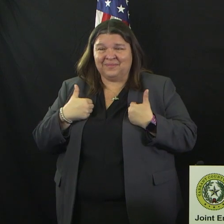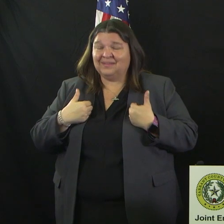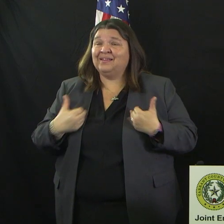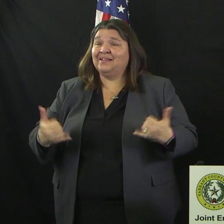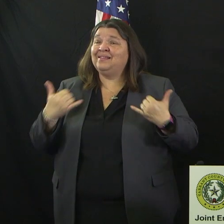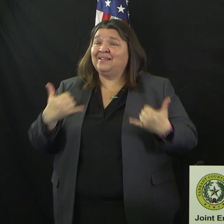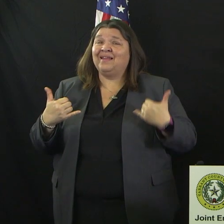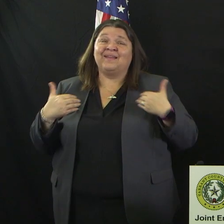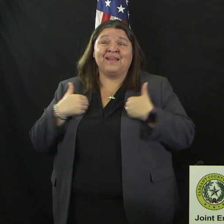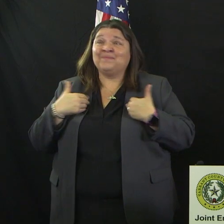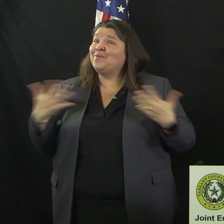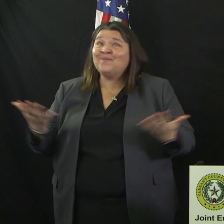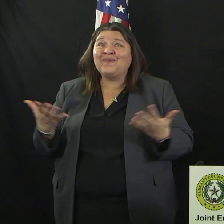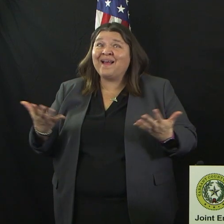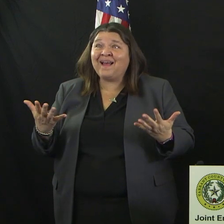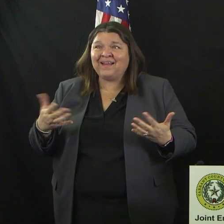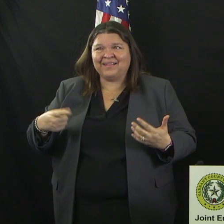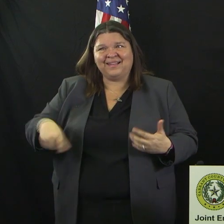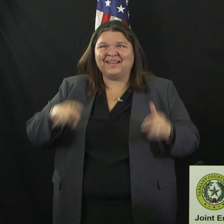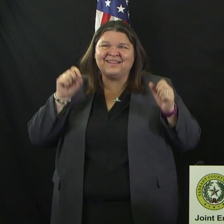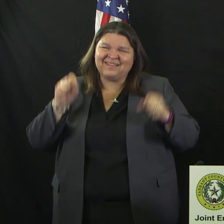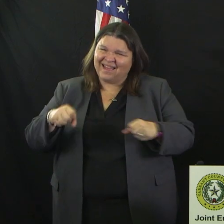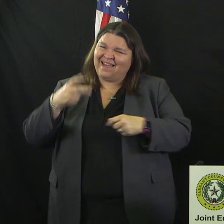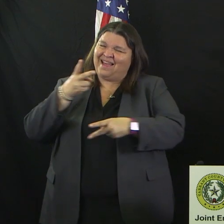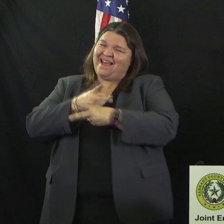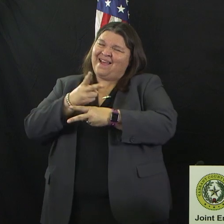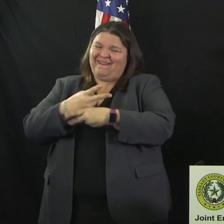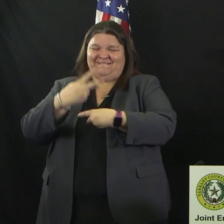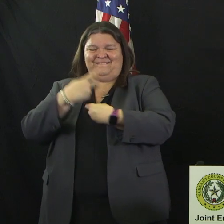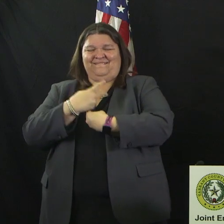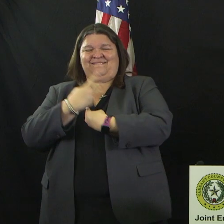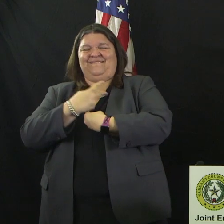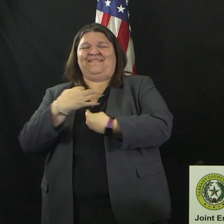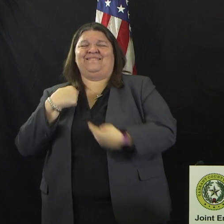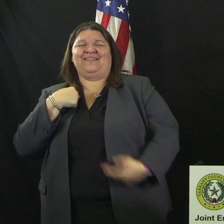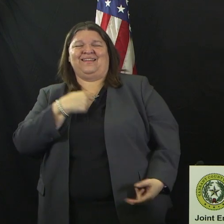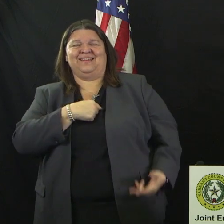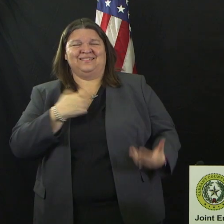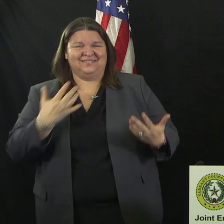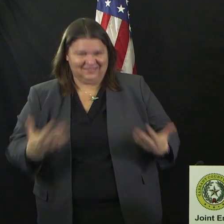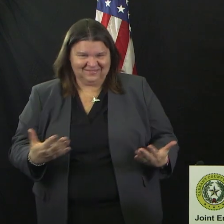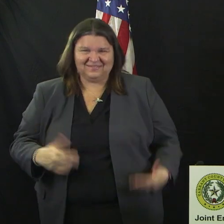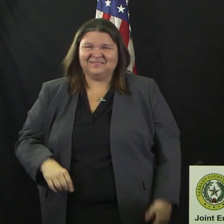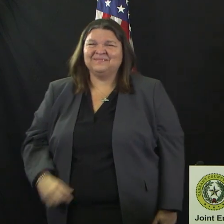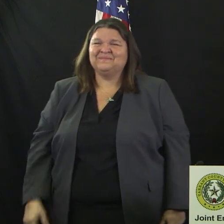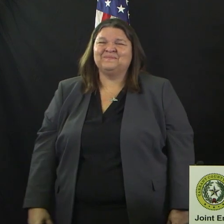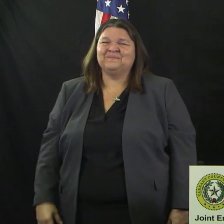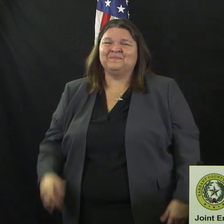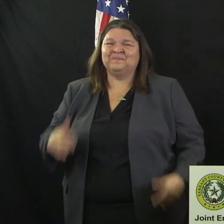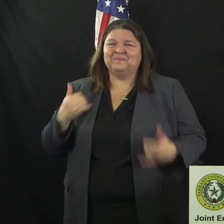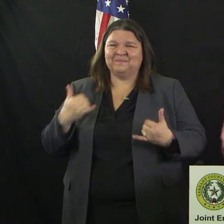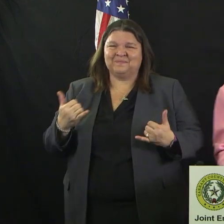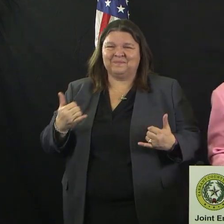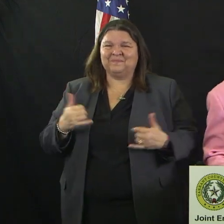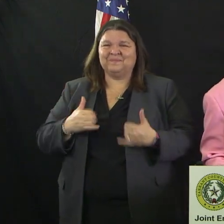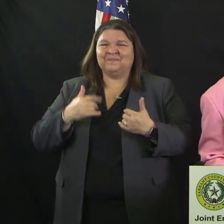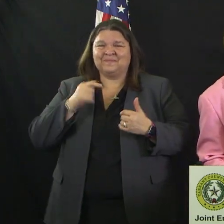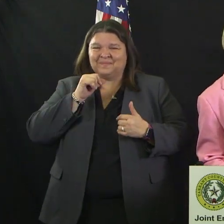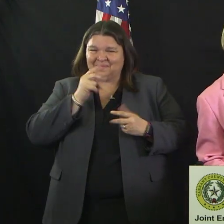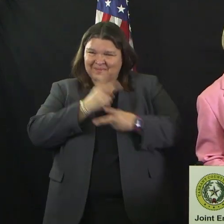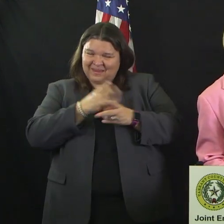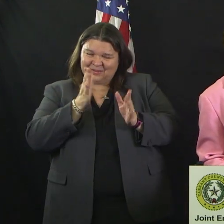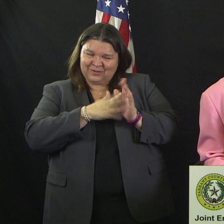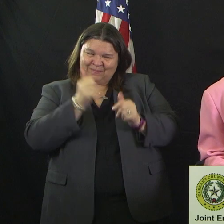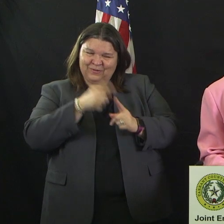social connection that we may be losing because of social distancing. Thank you, Dr. Martin. I'll tell you, my sweet Sophie